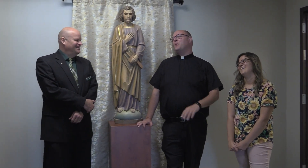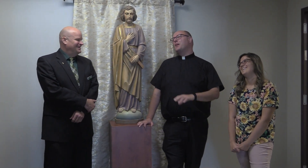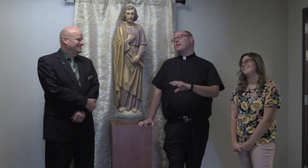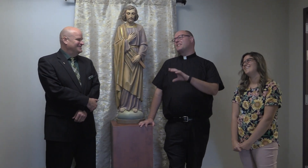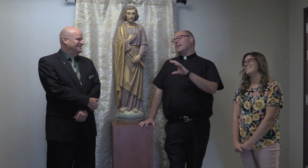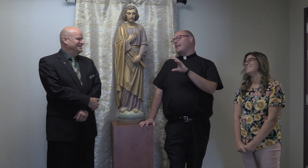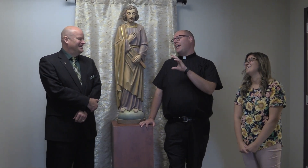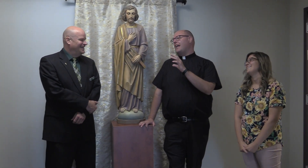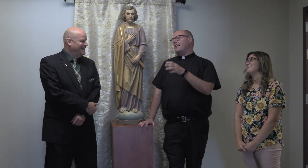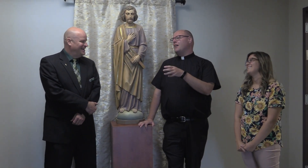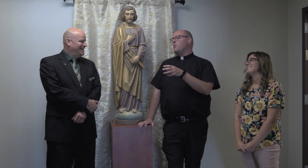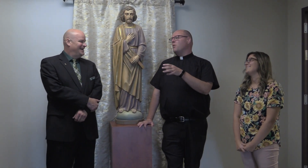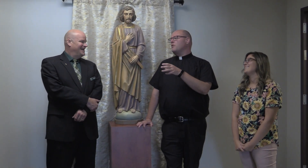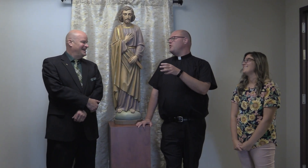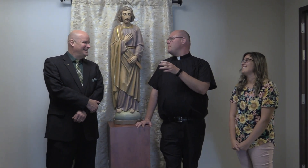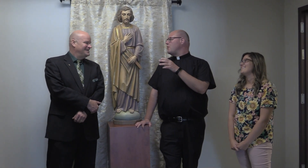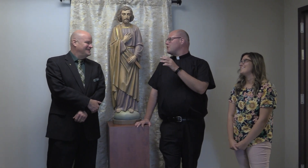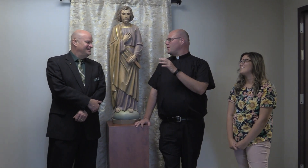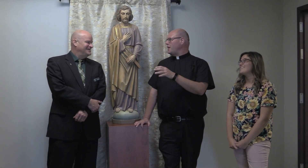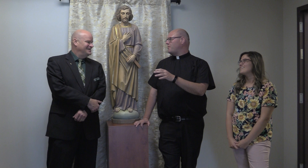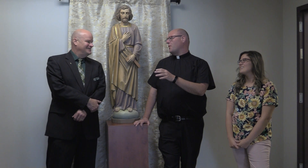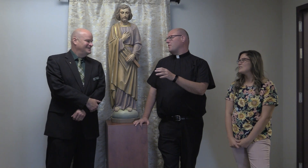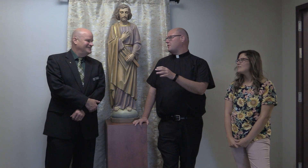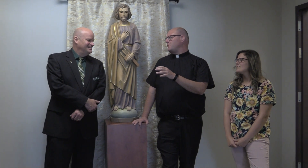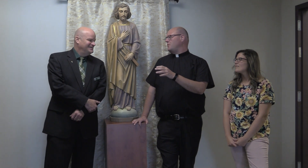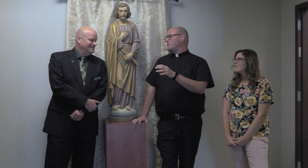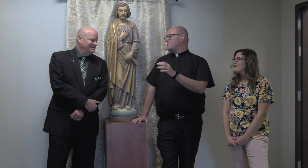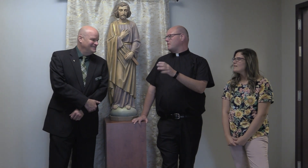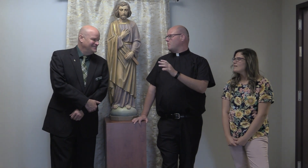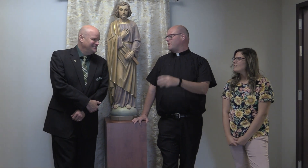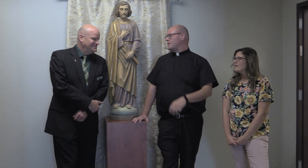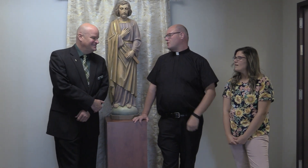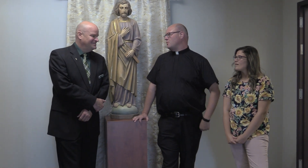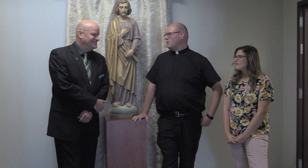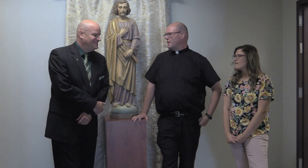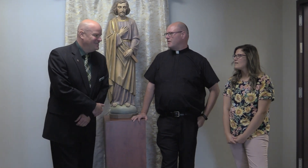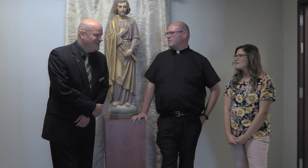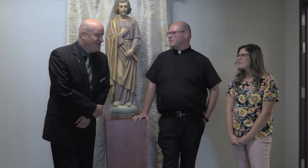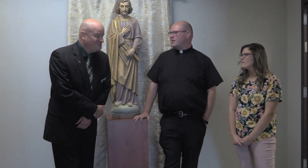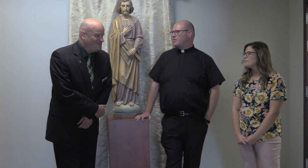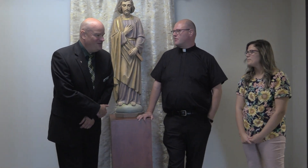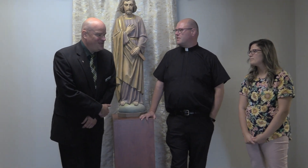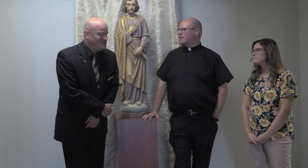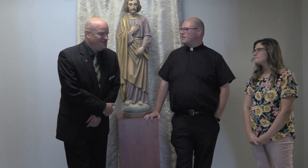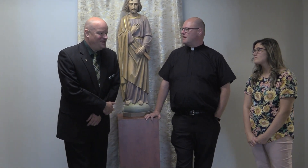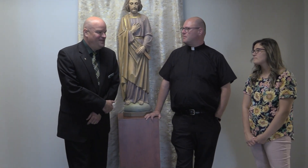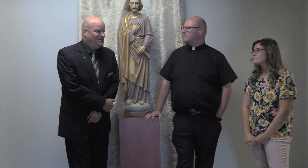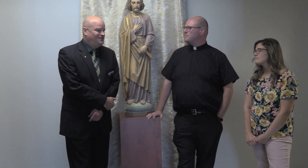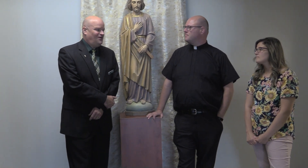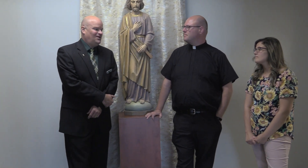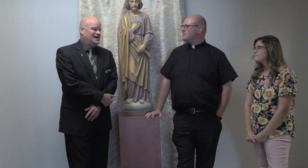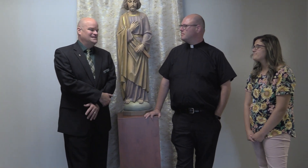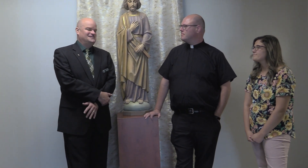we are excited. And what are you most looking forward to with this school year? 13th year. In all honesty,